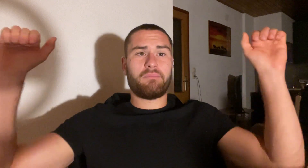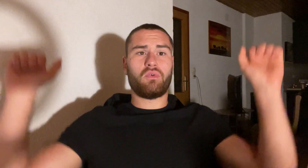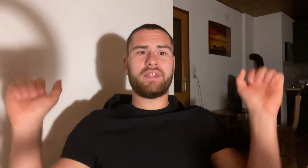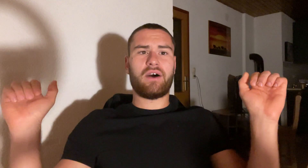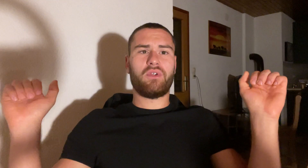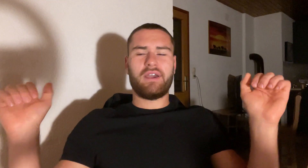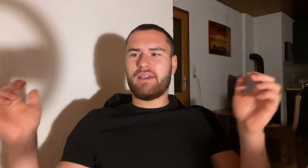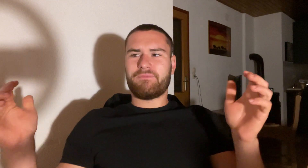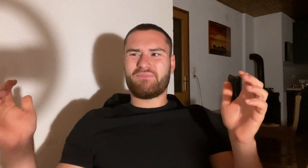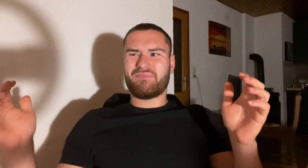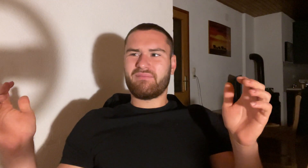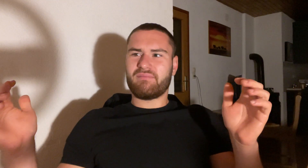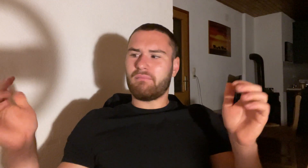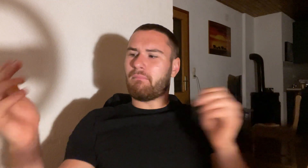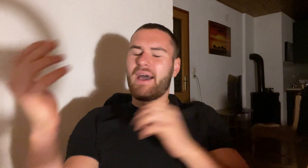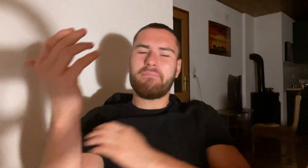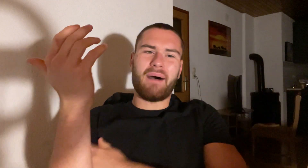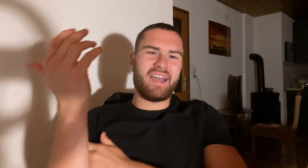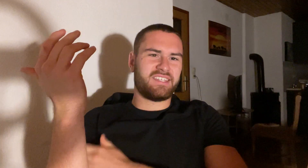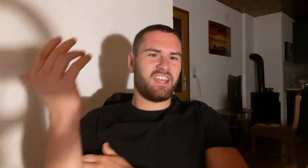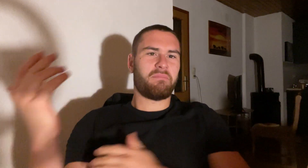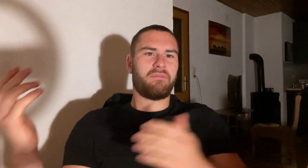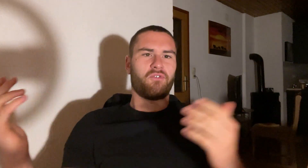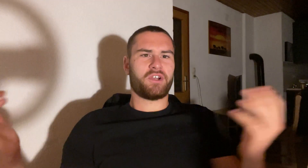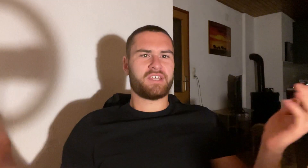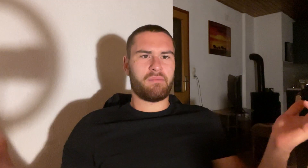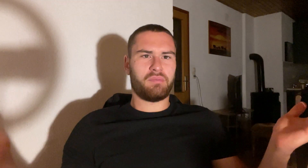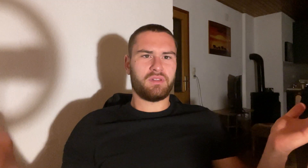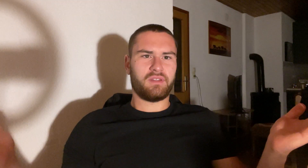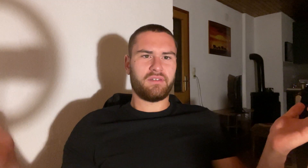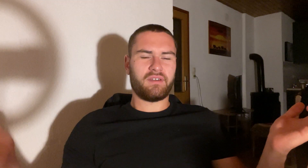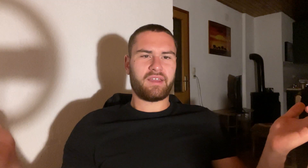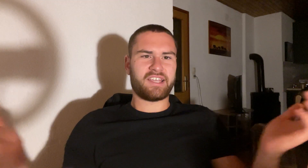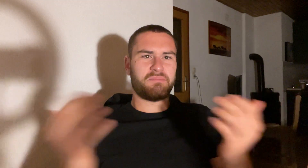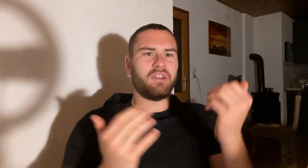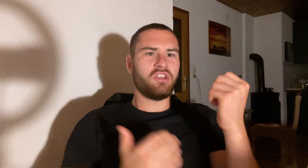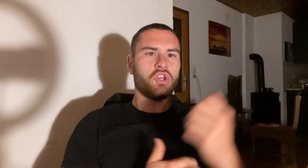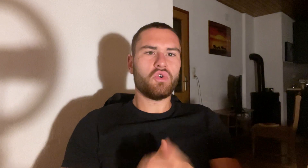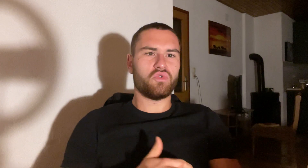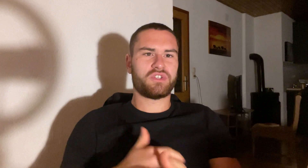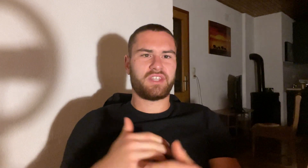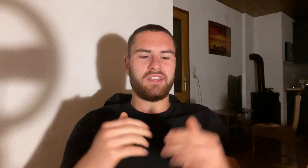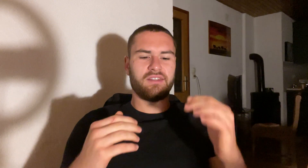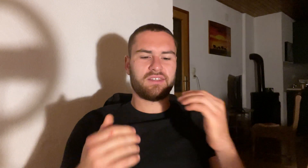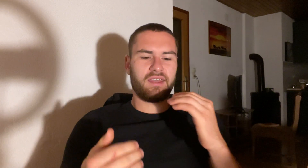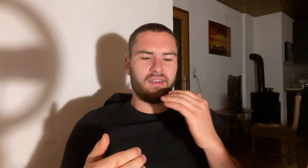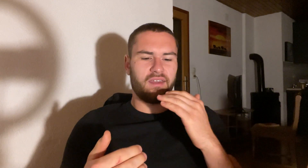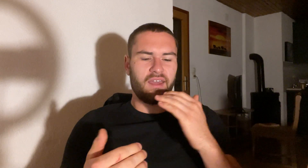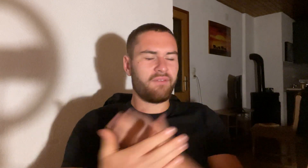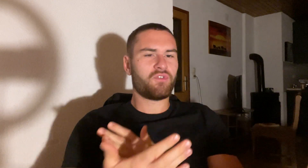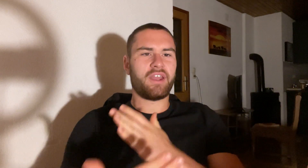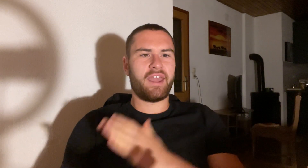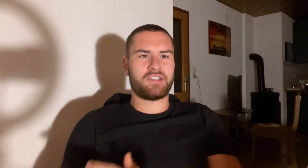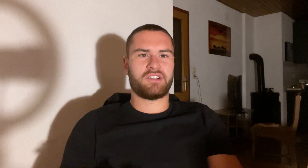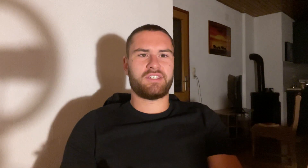pull-down. My bicep, for example, has been used in every exercise